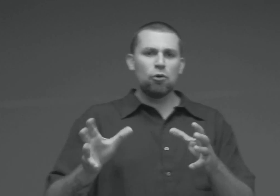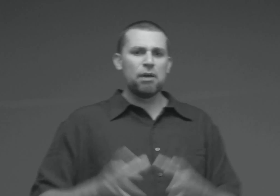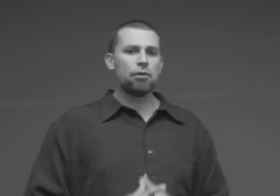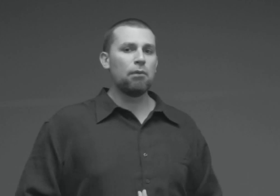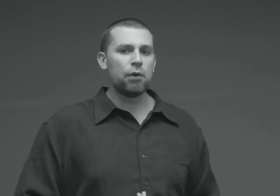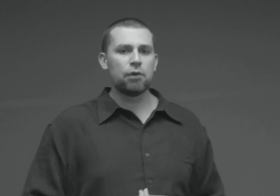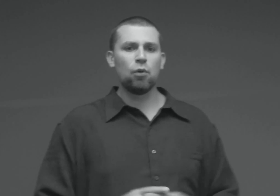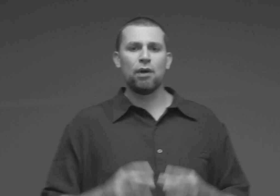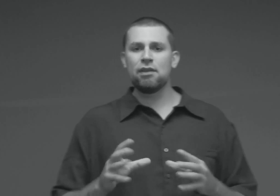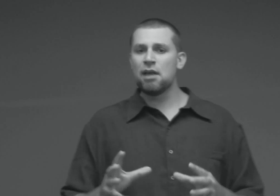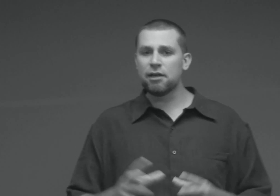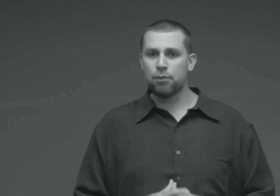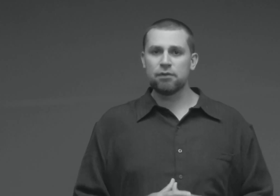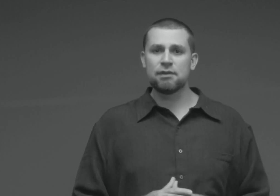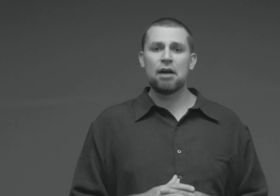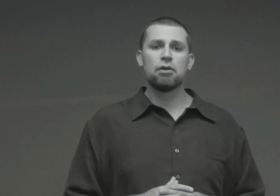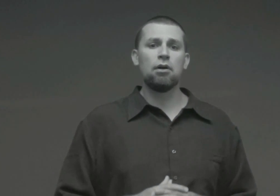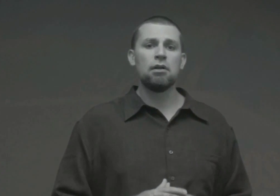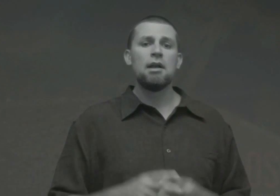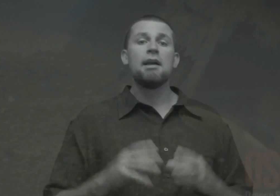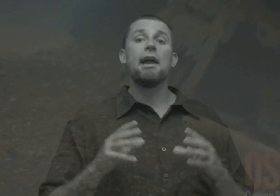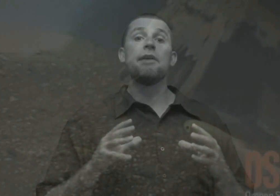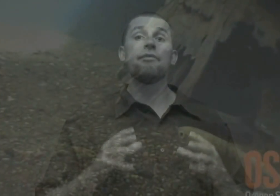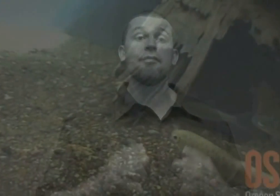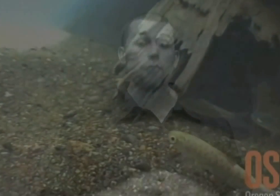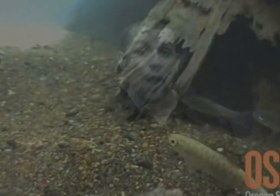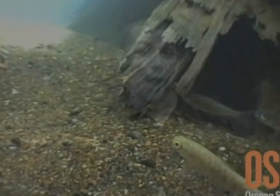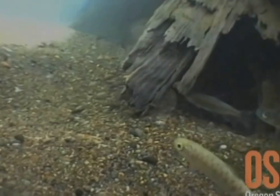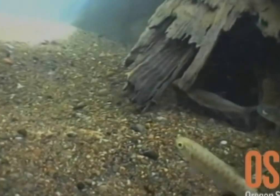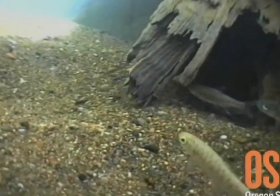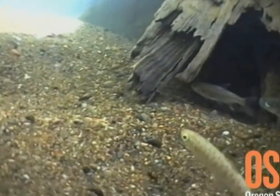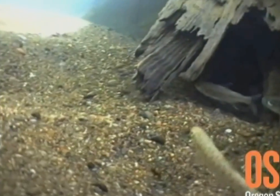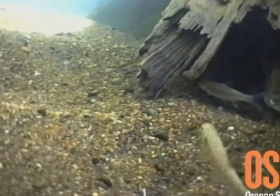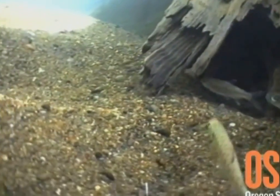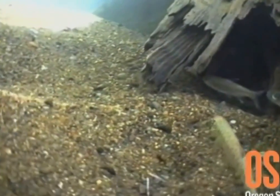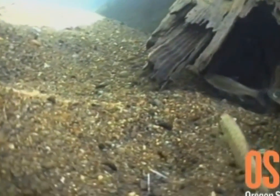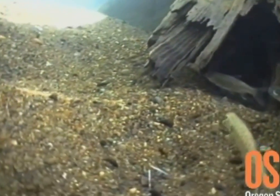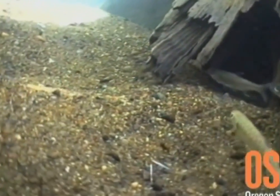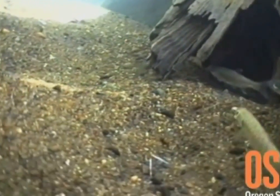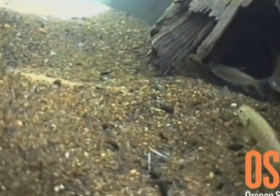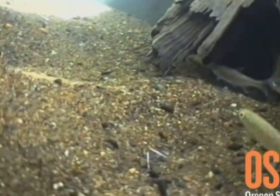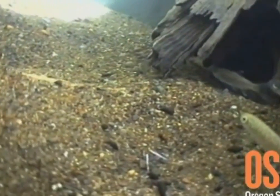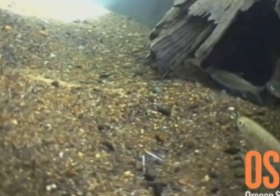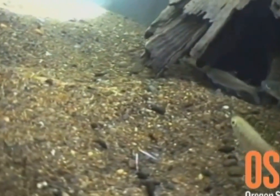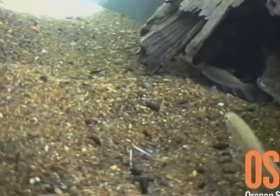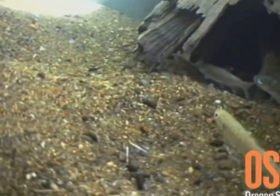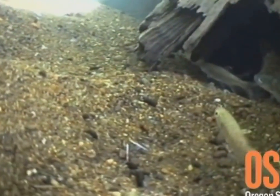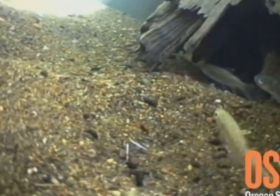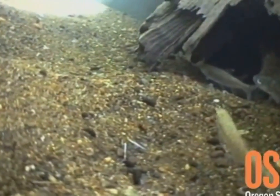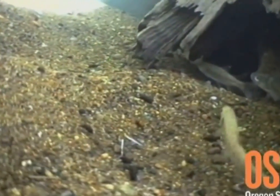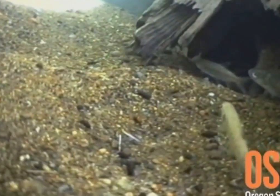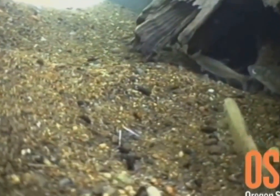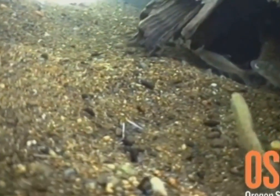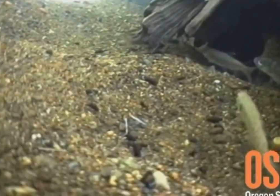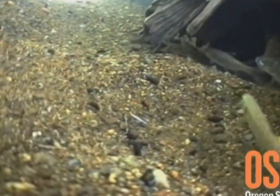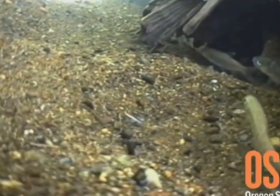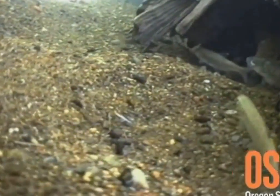will be promoted to what the experts now call a fry. I believe he will soon grow weary of this title as well, eh?